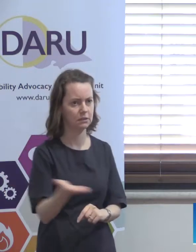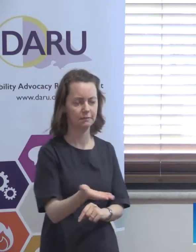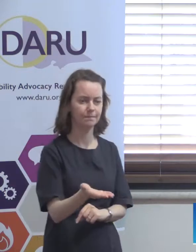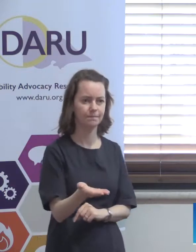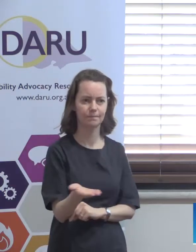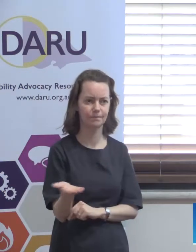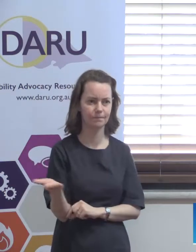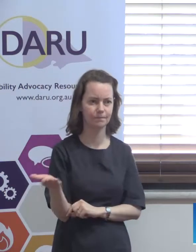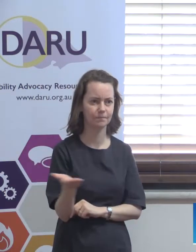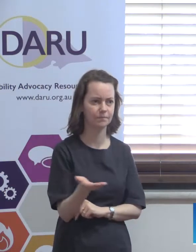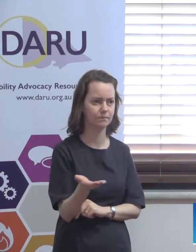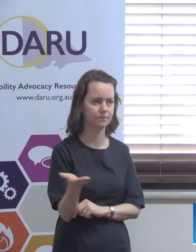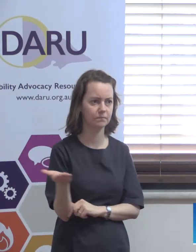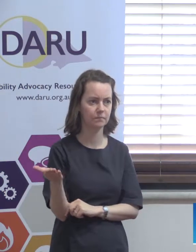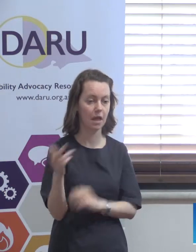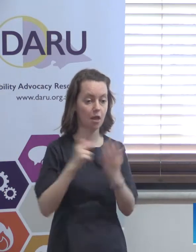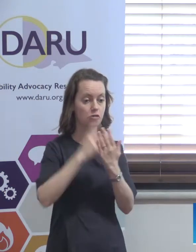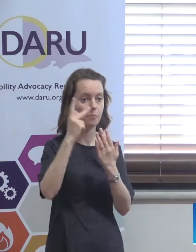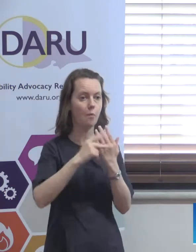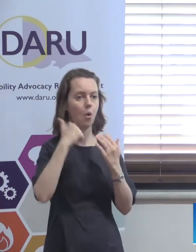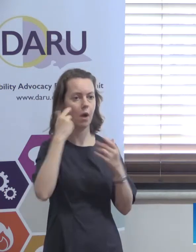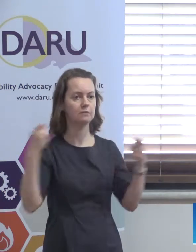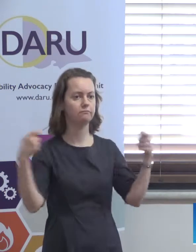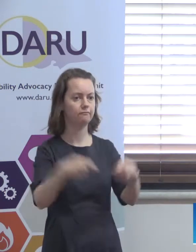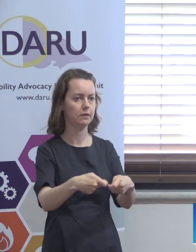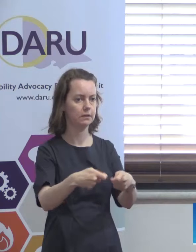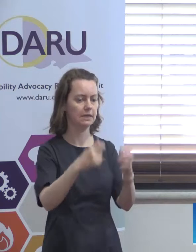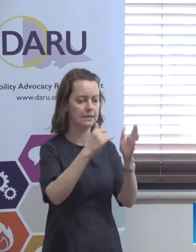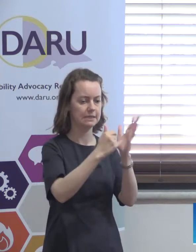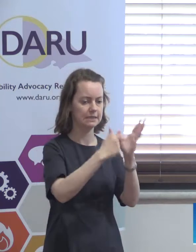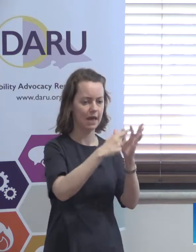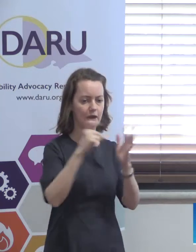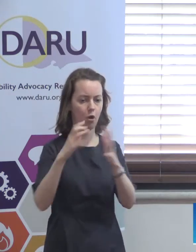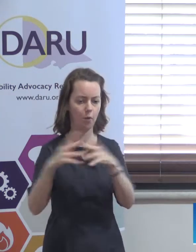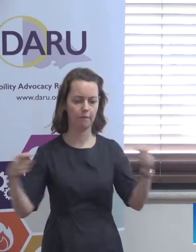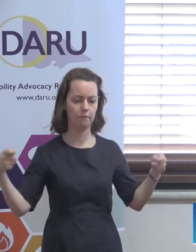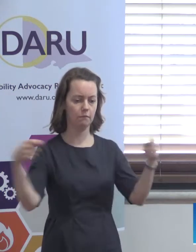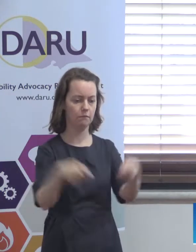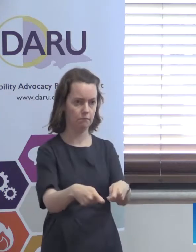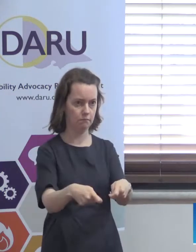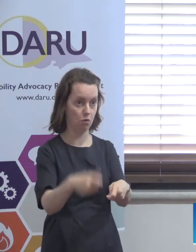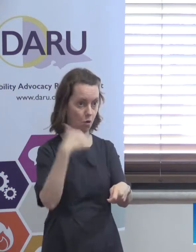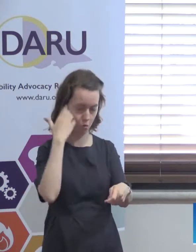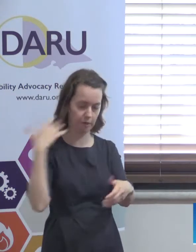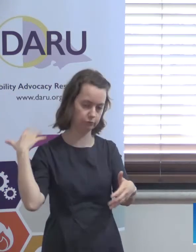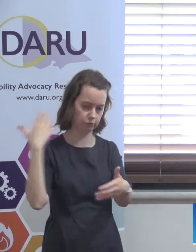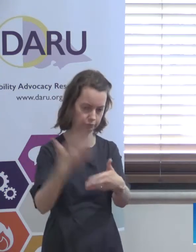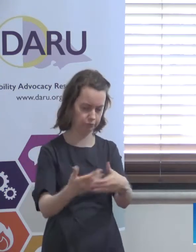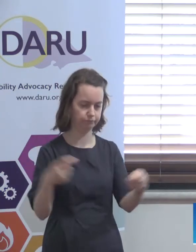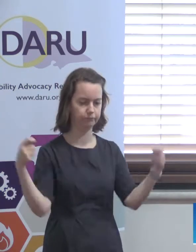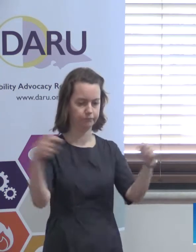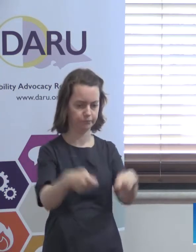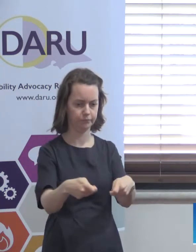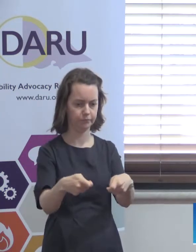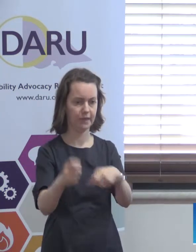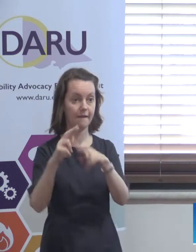because this is a program that's always been jointly funded by states and commonwealths and the federal minister department are